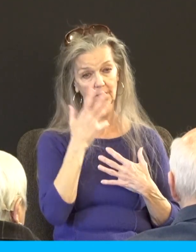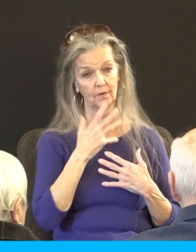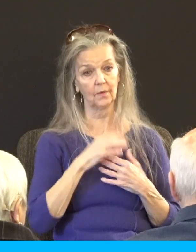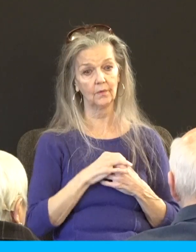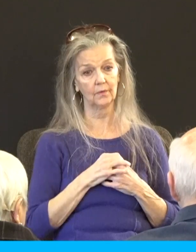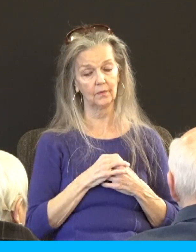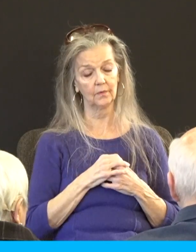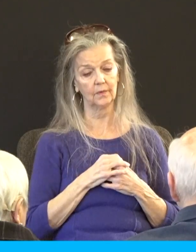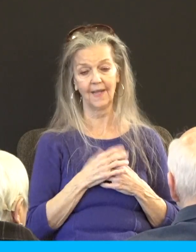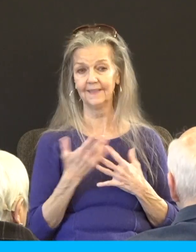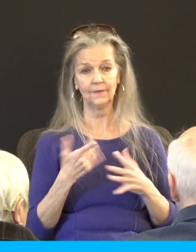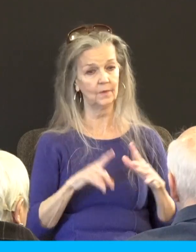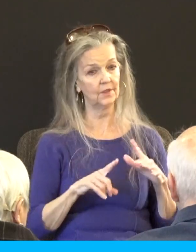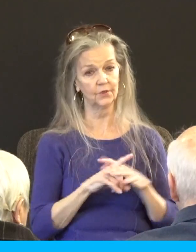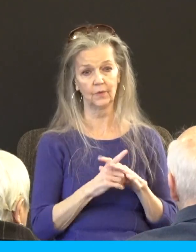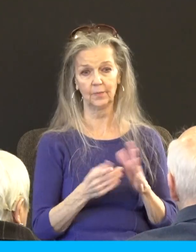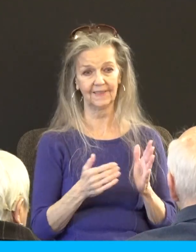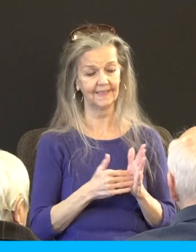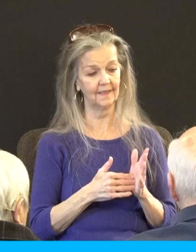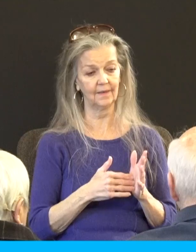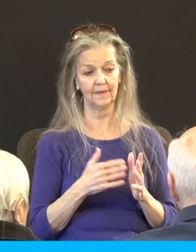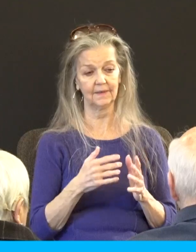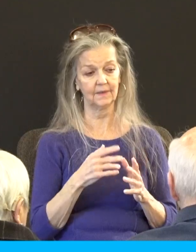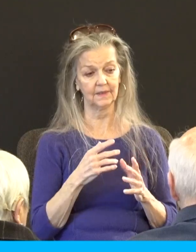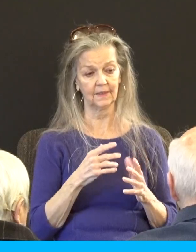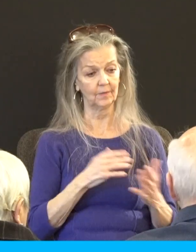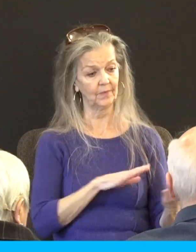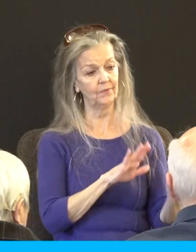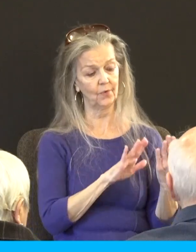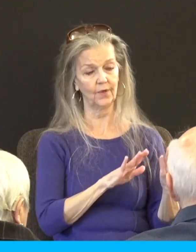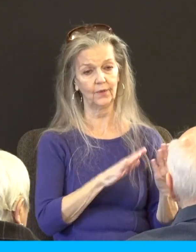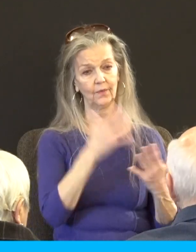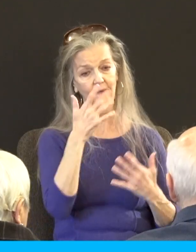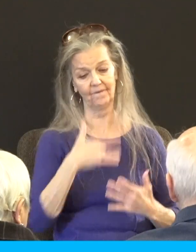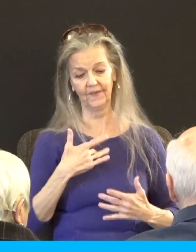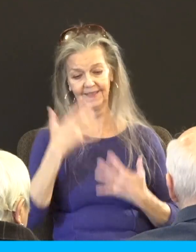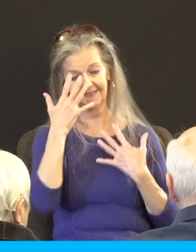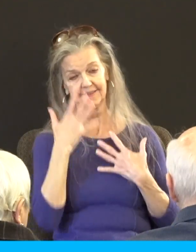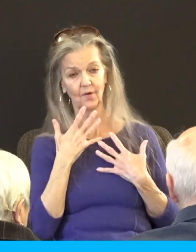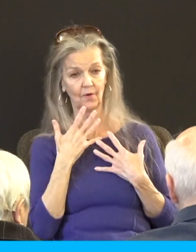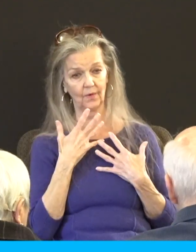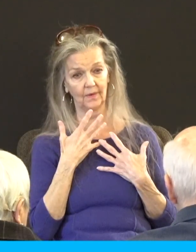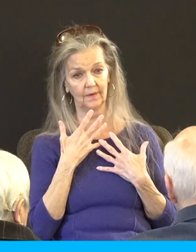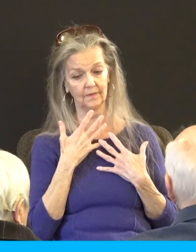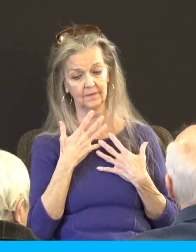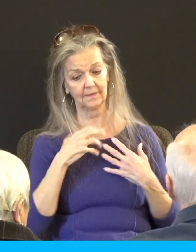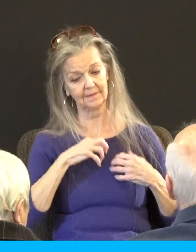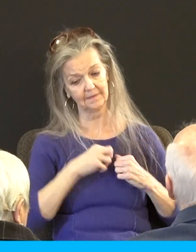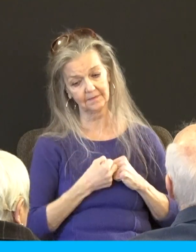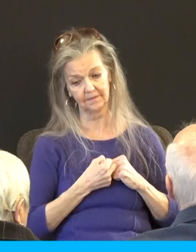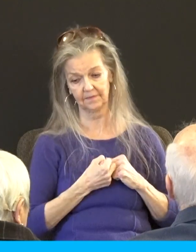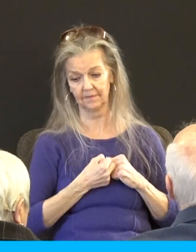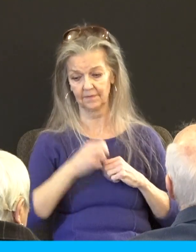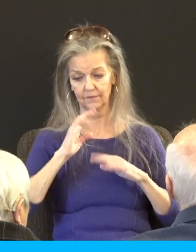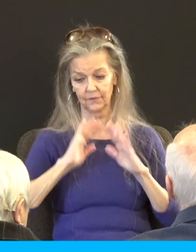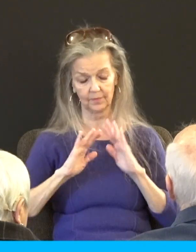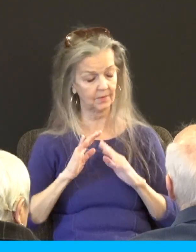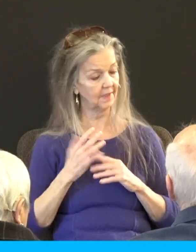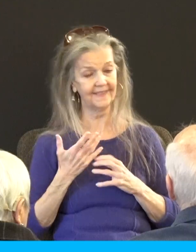verb lupeo. Welcome to New Testament Greek. Lupeo, to experience grief, trouble, or sorrow. And lupe and lupeo are